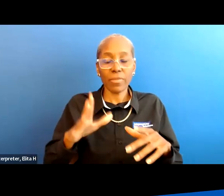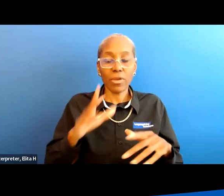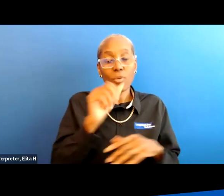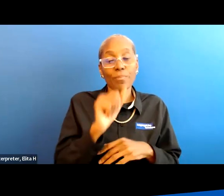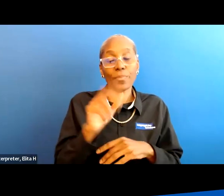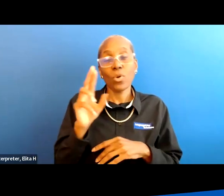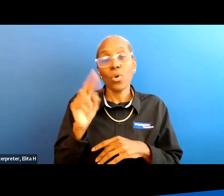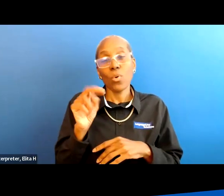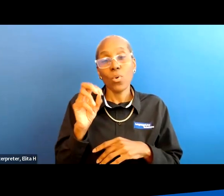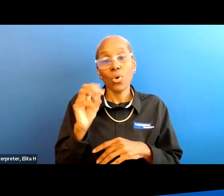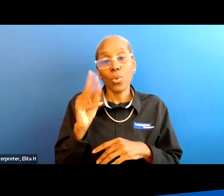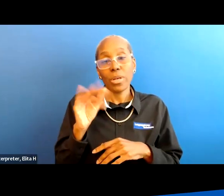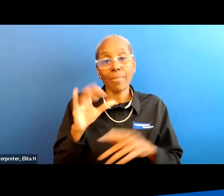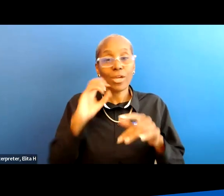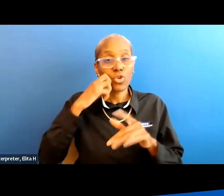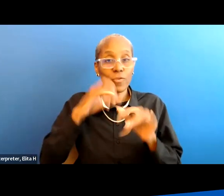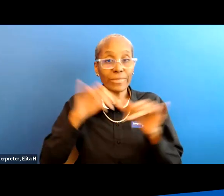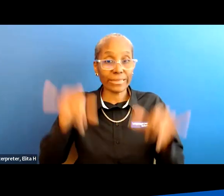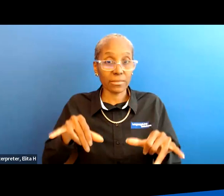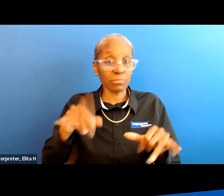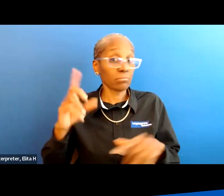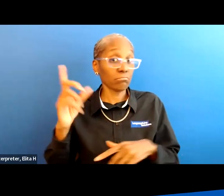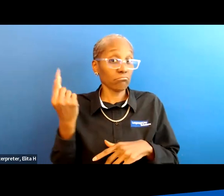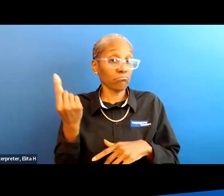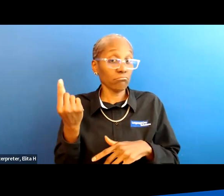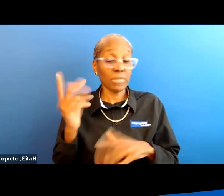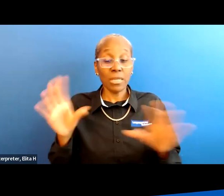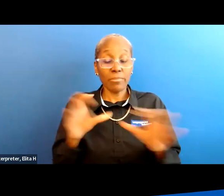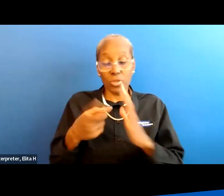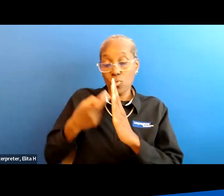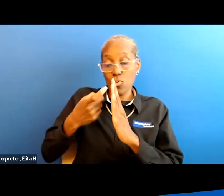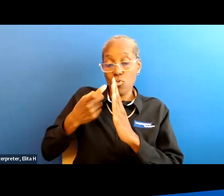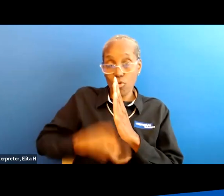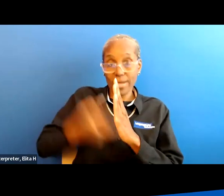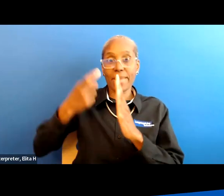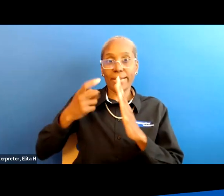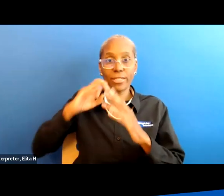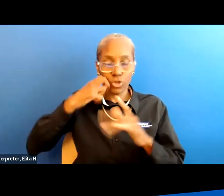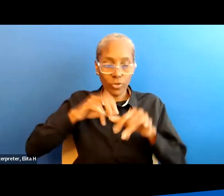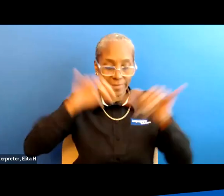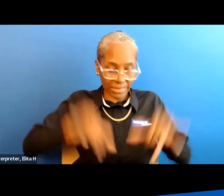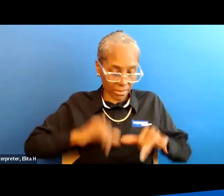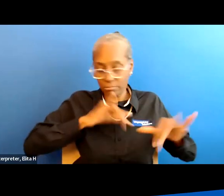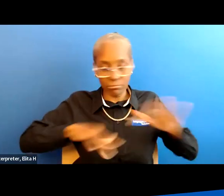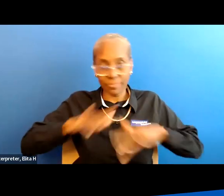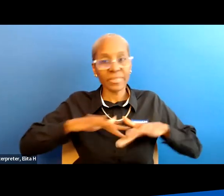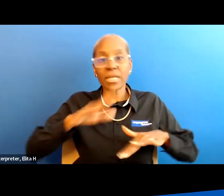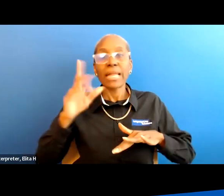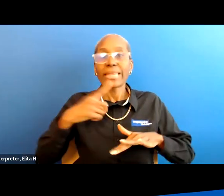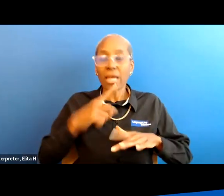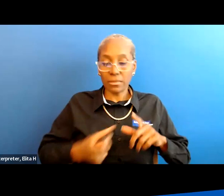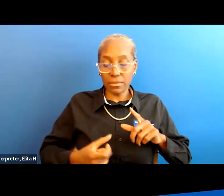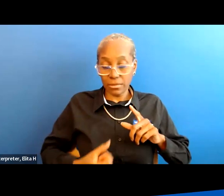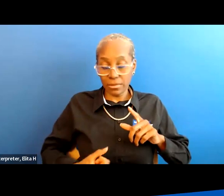system that's the one that's the part of the nervous system that acts automatically it's the part that sends